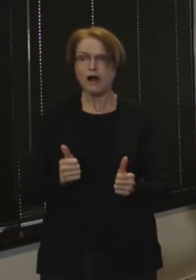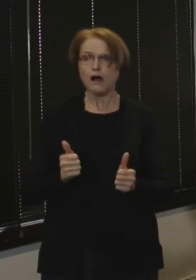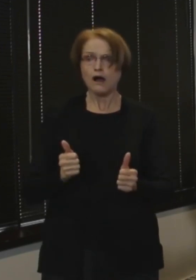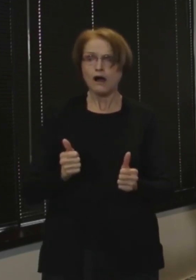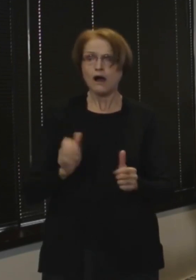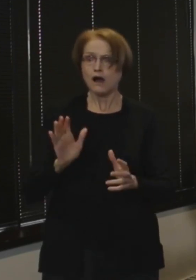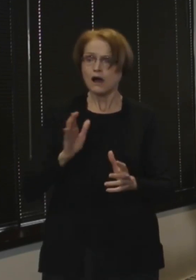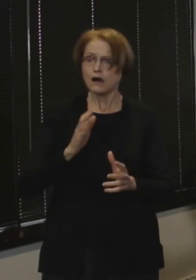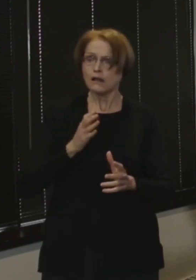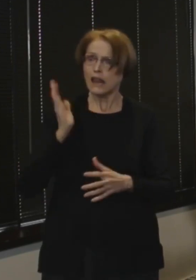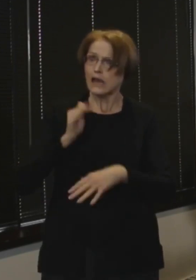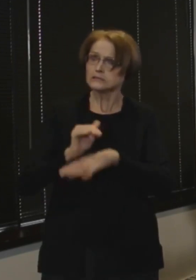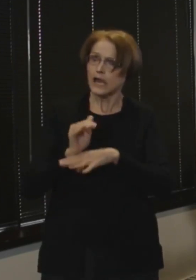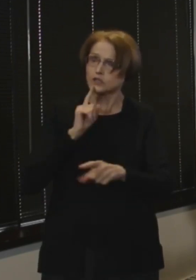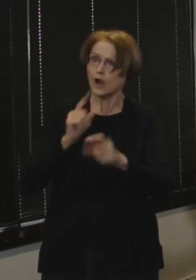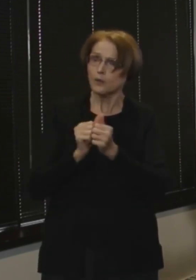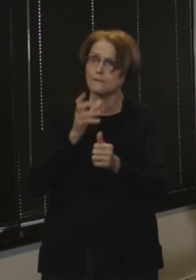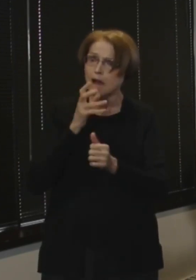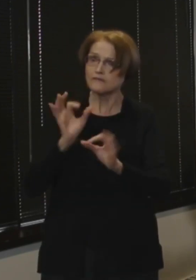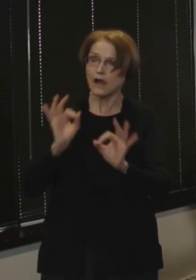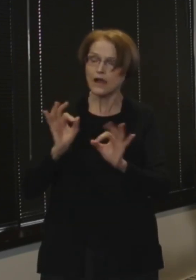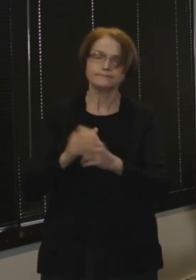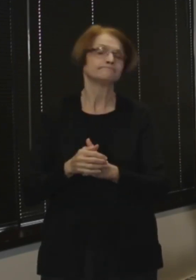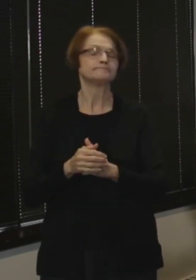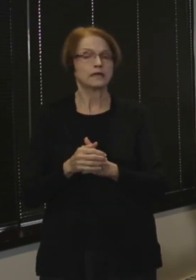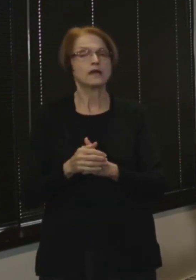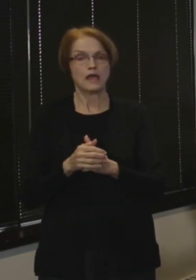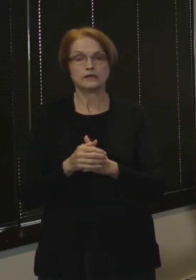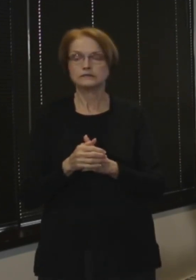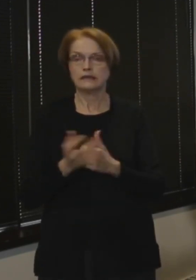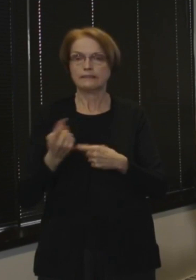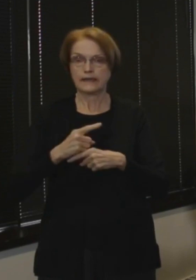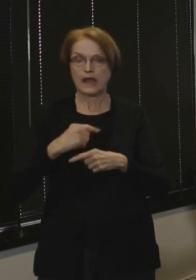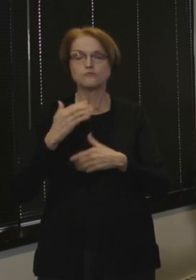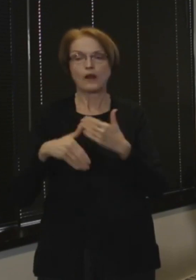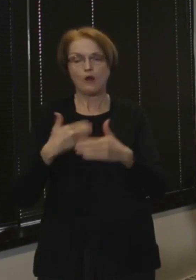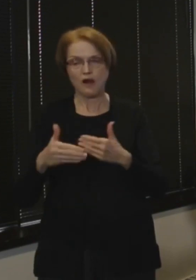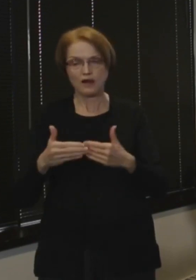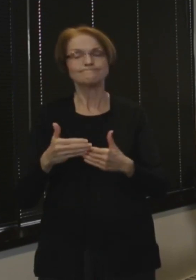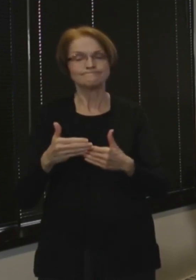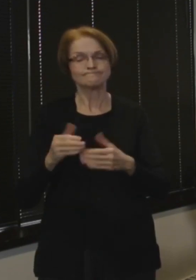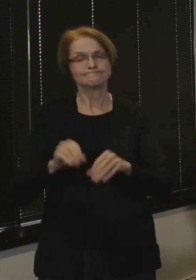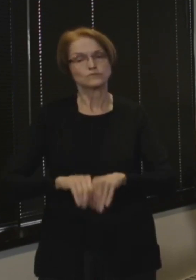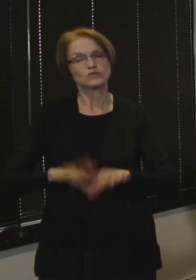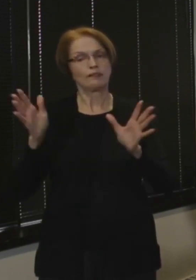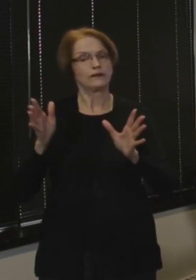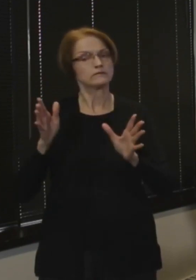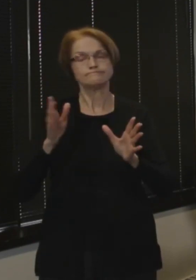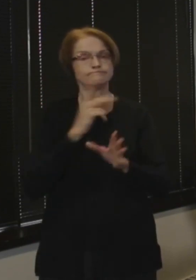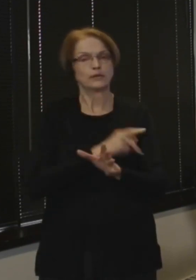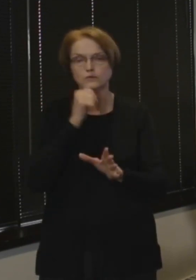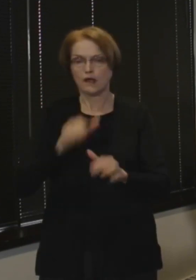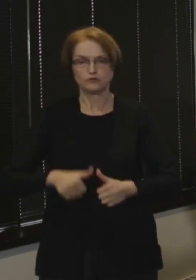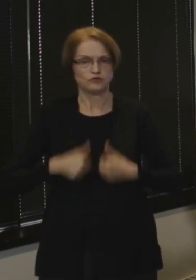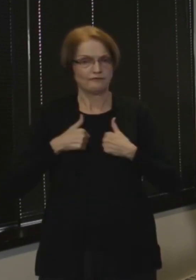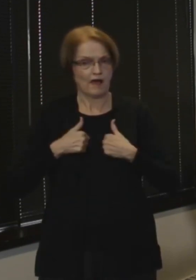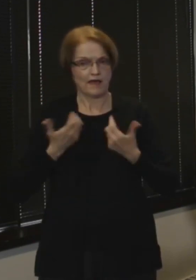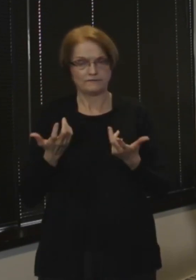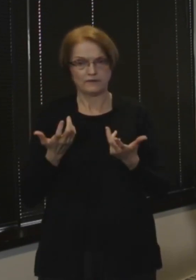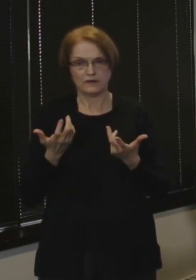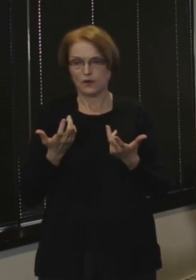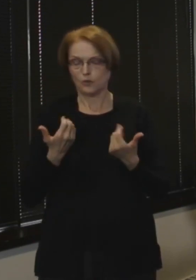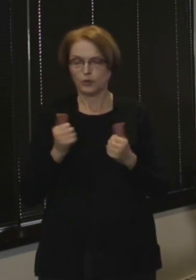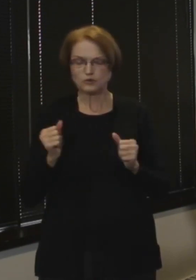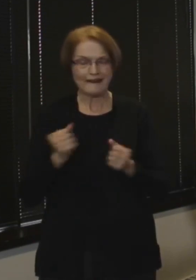As the shift wore on it was apparent that my patient would not survive the day. We were doing everything that could be done and it was beginning